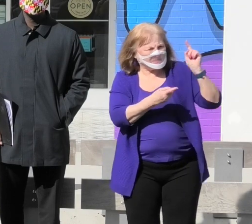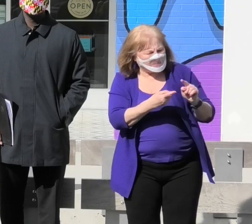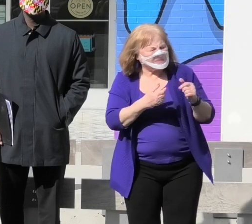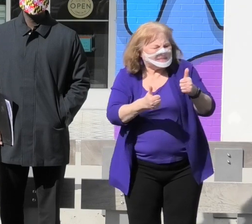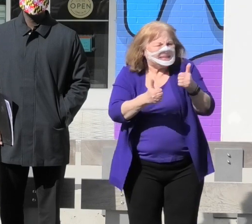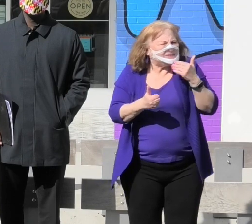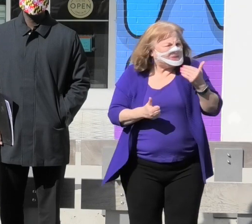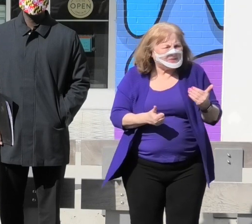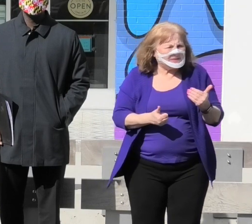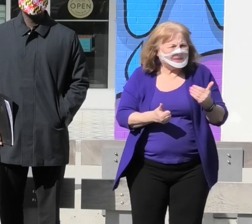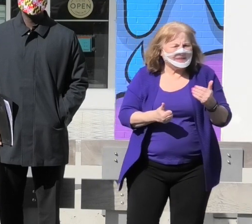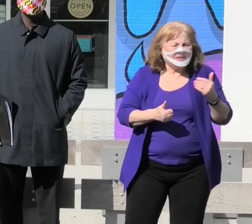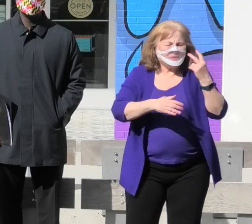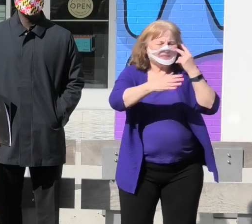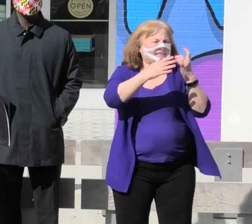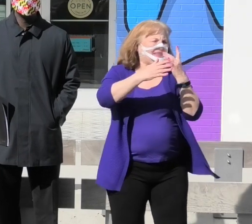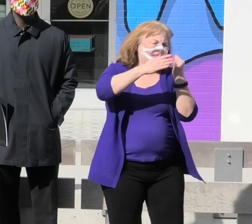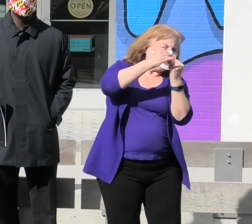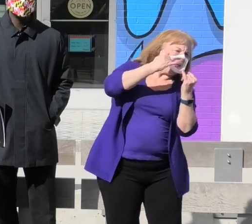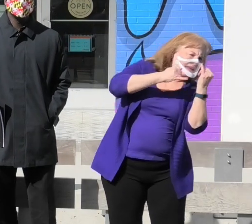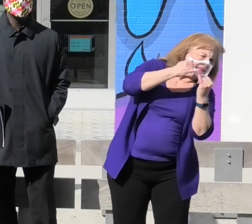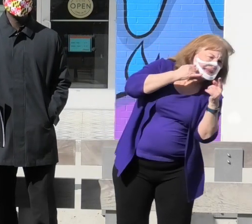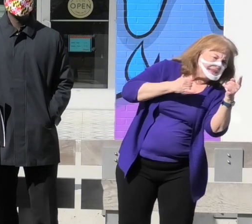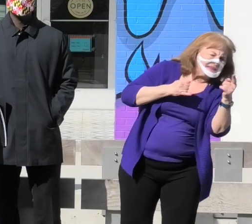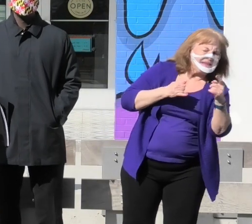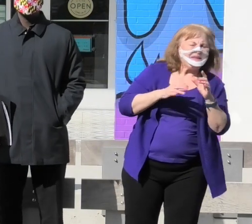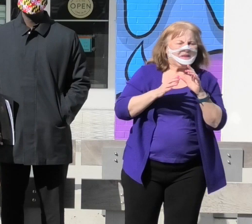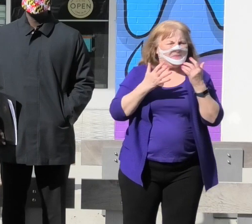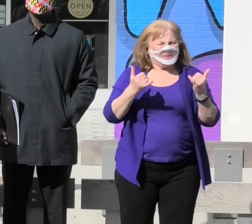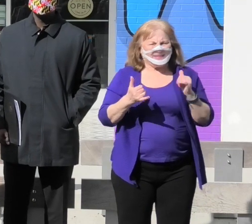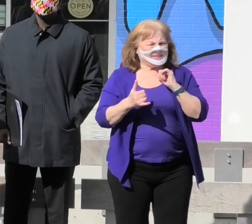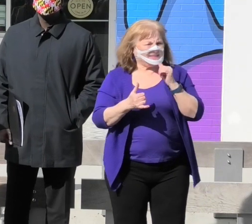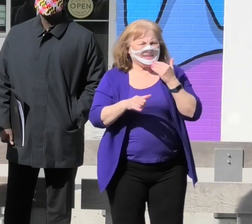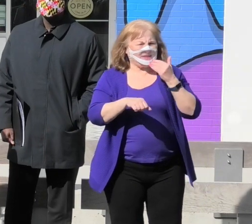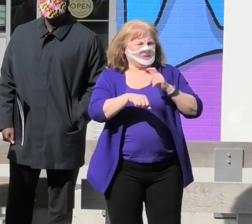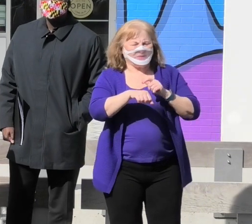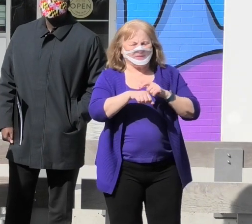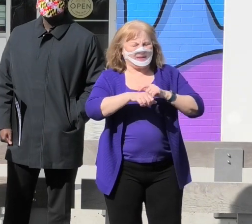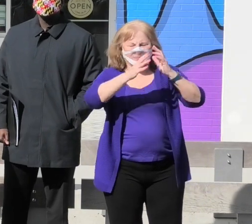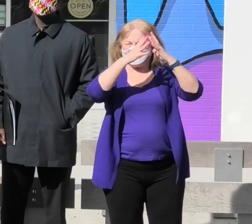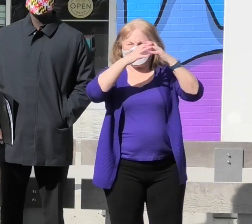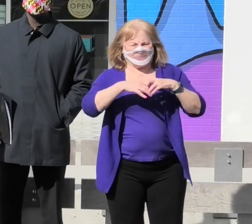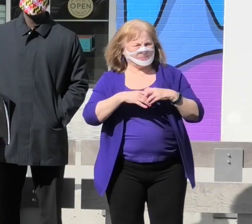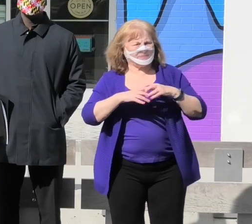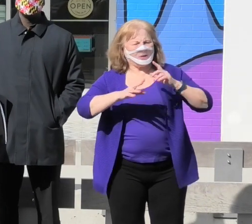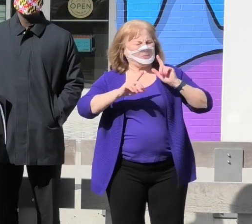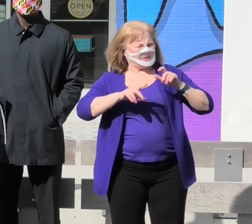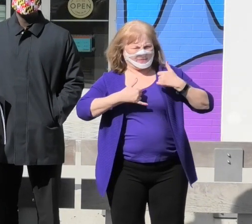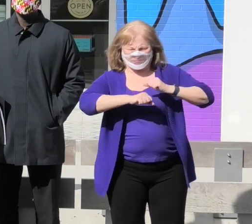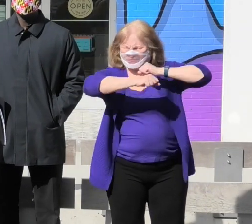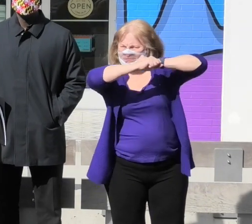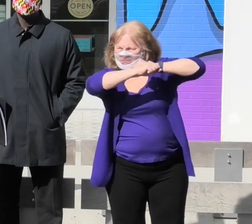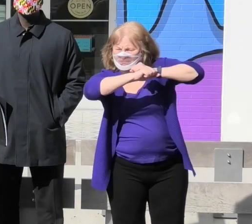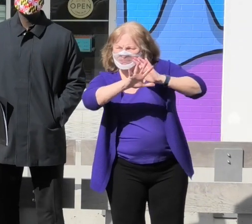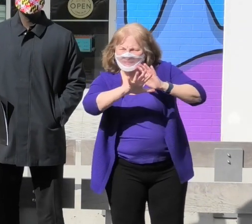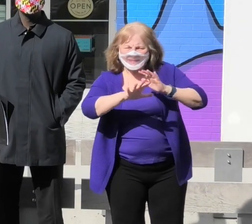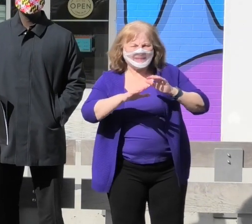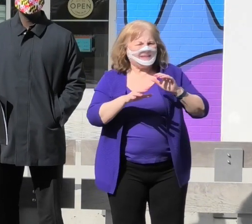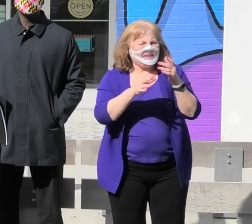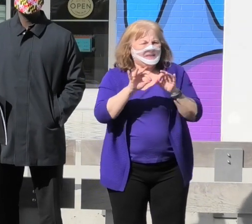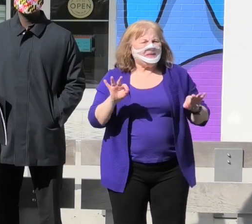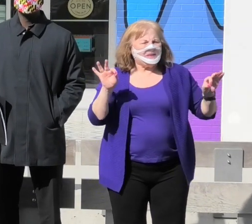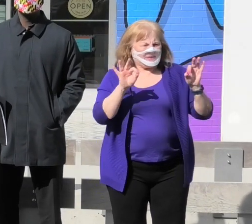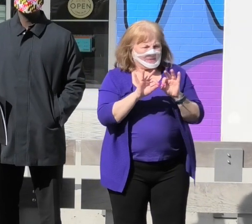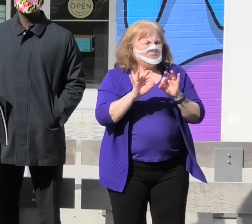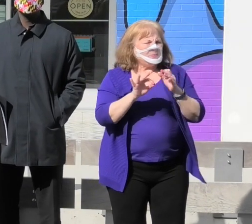of the tunnel. However, this is no time to let our guard down. The key objectives of the job and economy